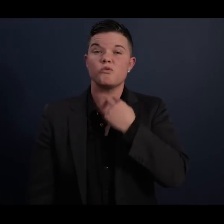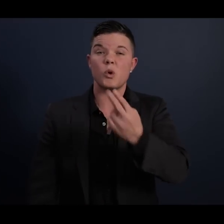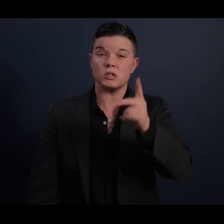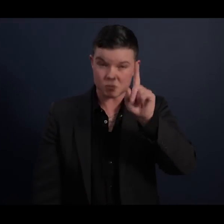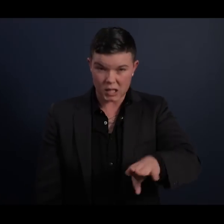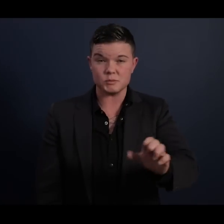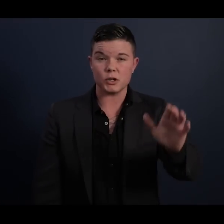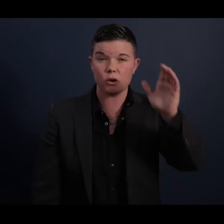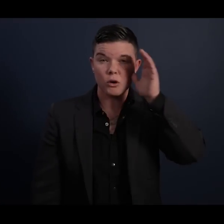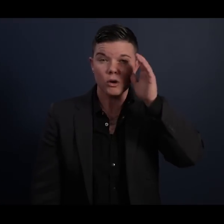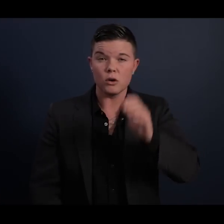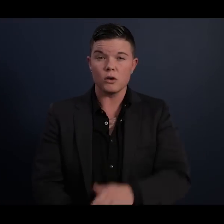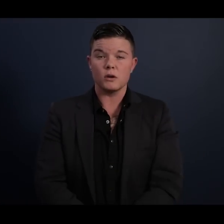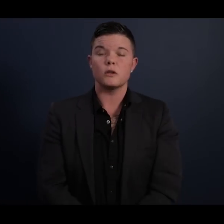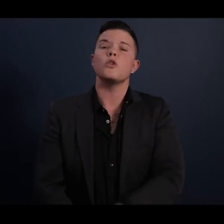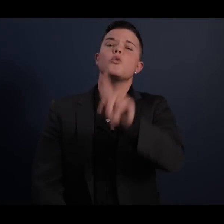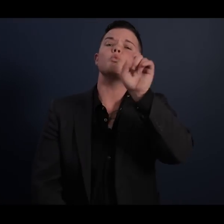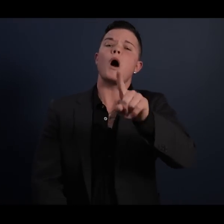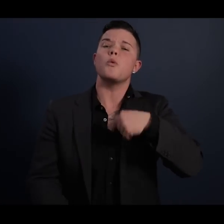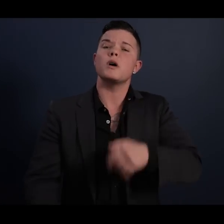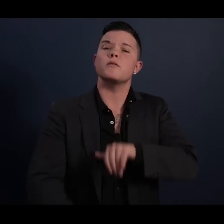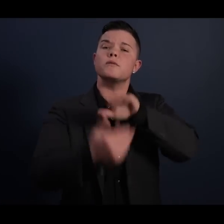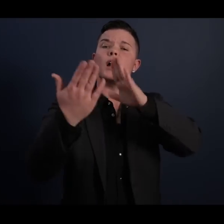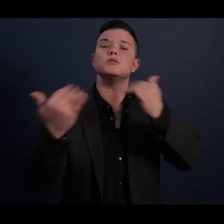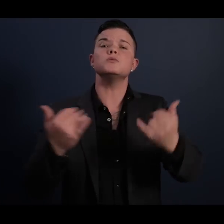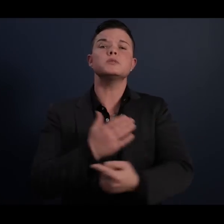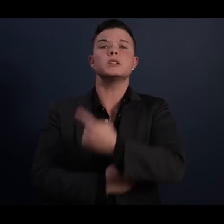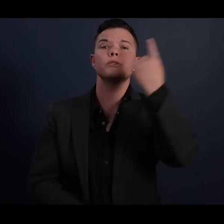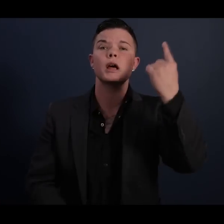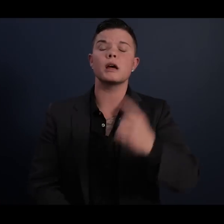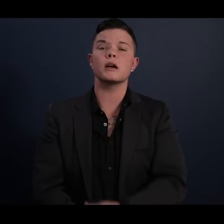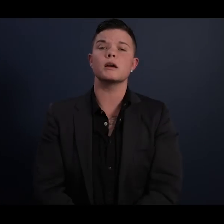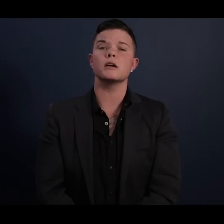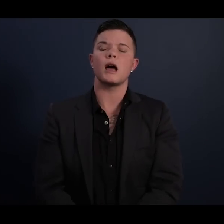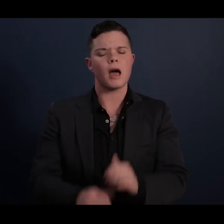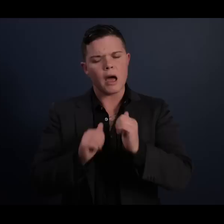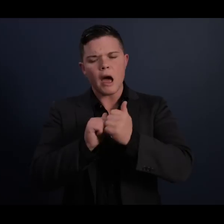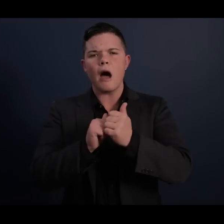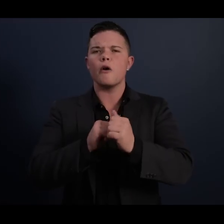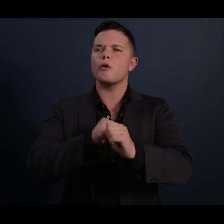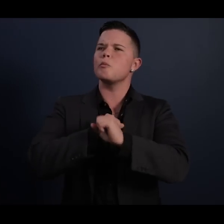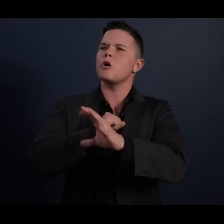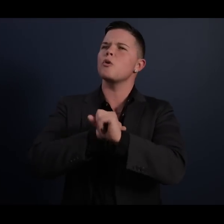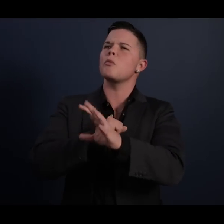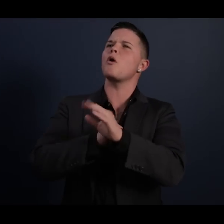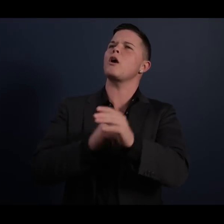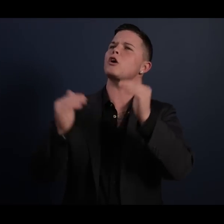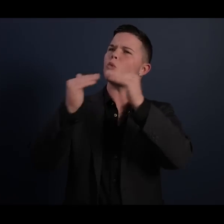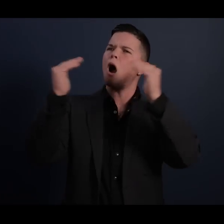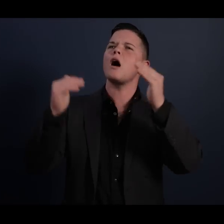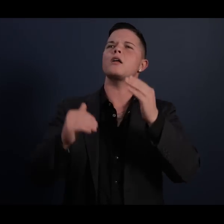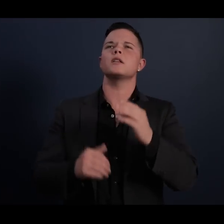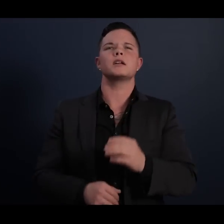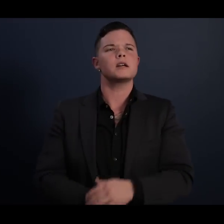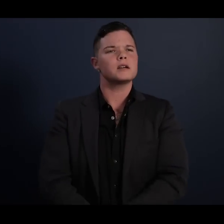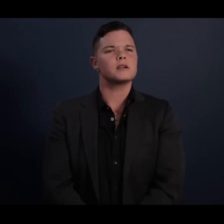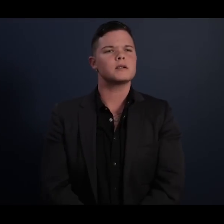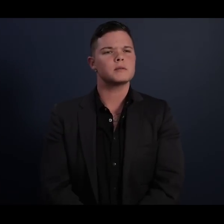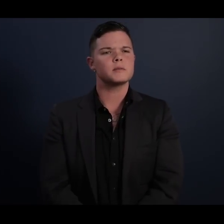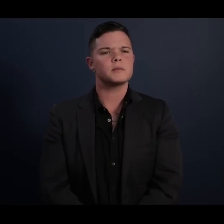The questions we face today, how to promote equality and justice, how to